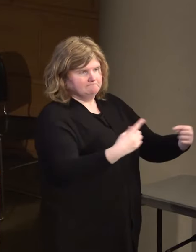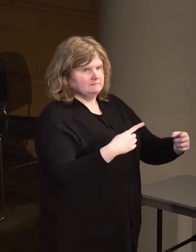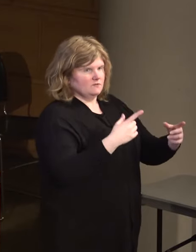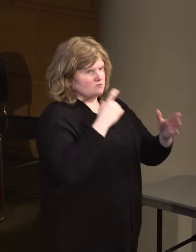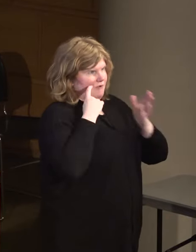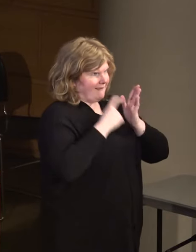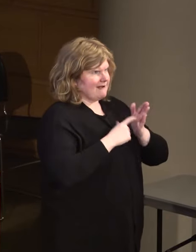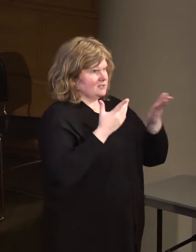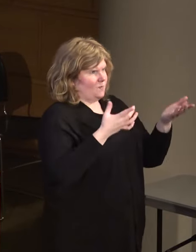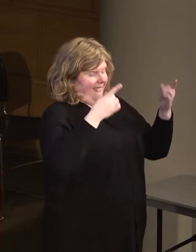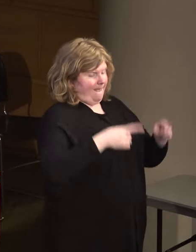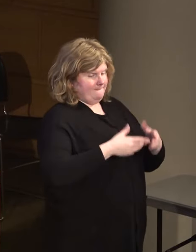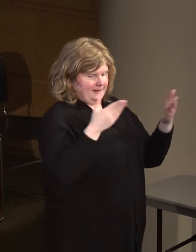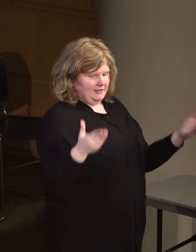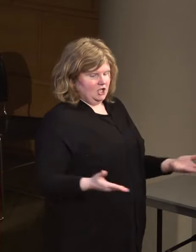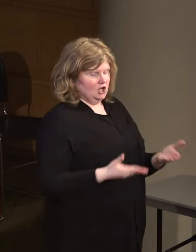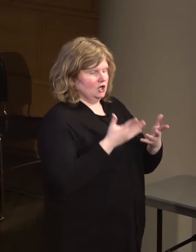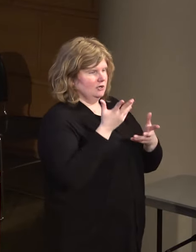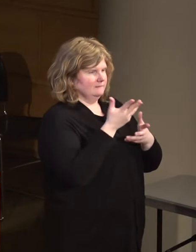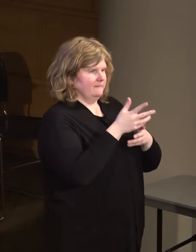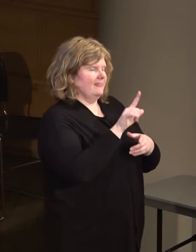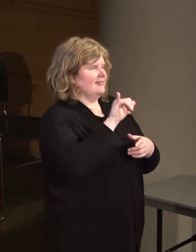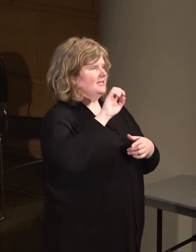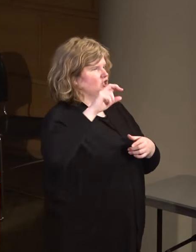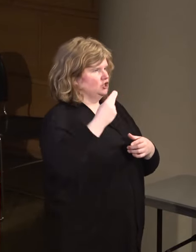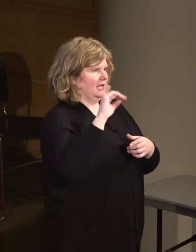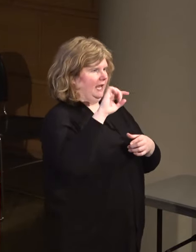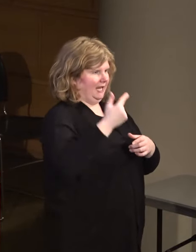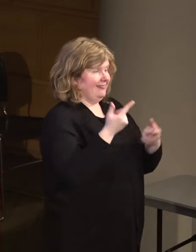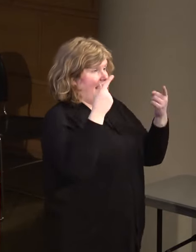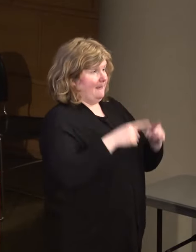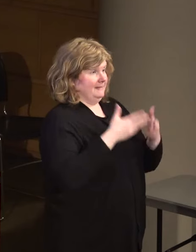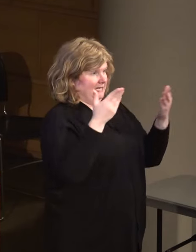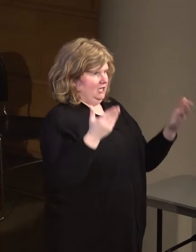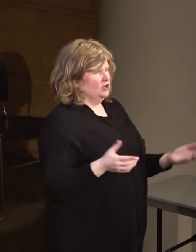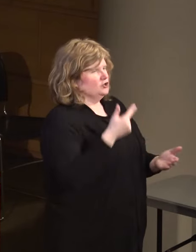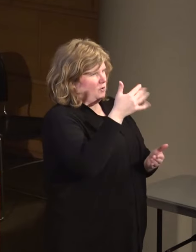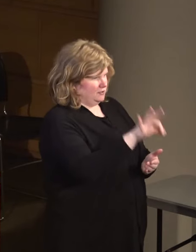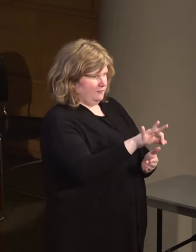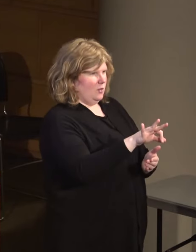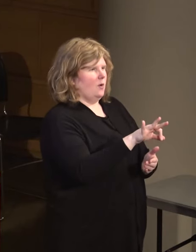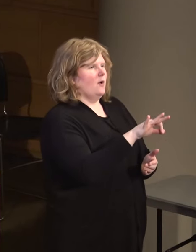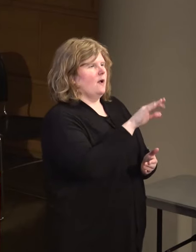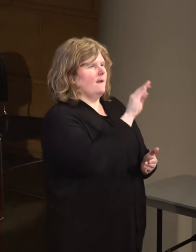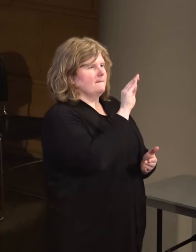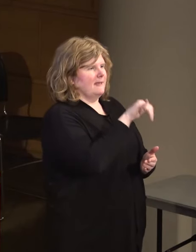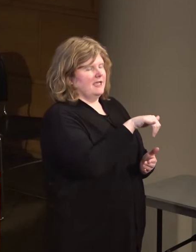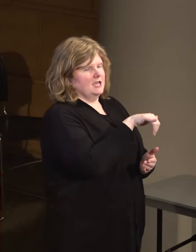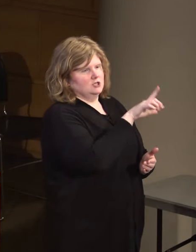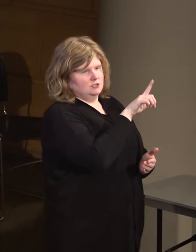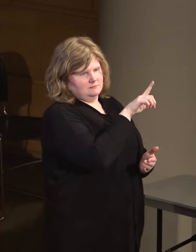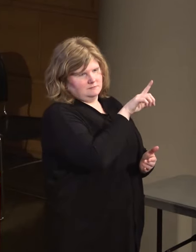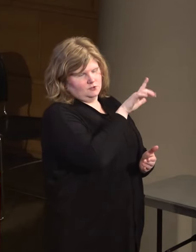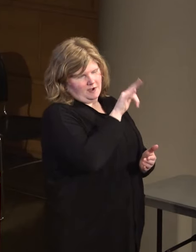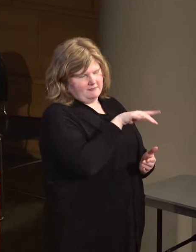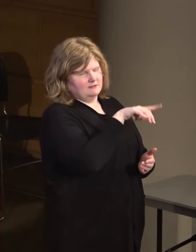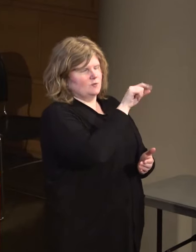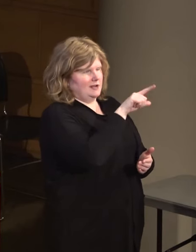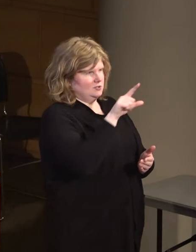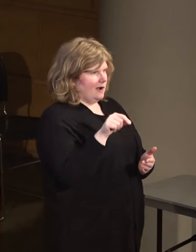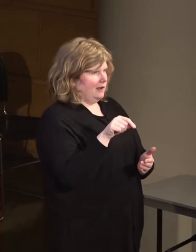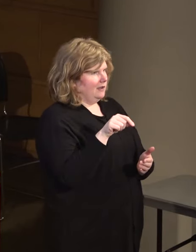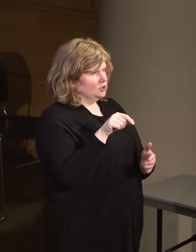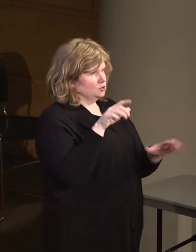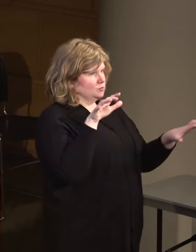happened here, the lynching that happened, right, in 2020, May 25th, to do a